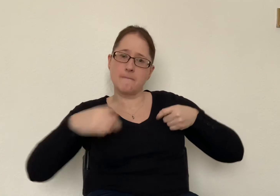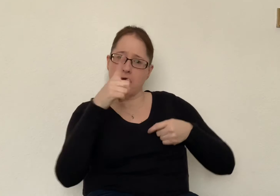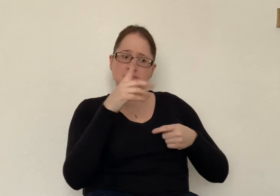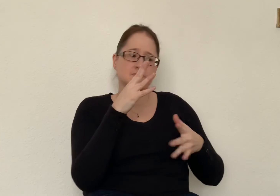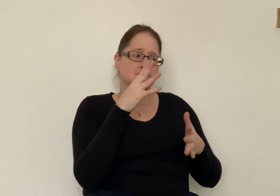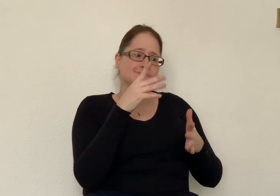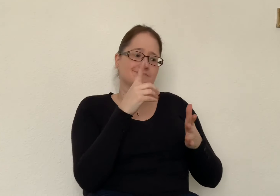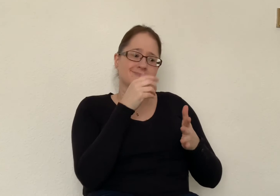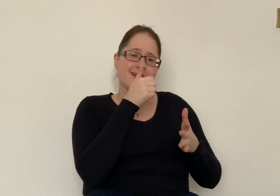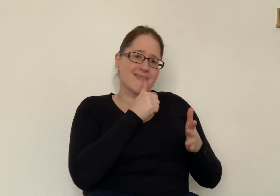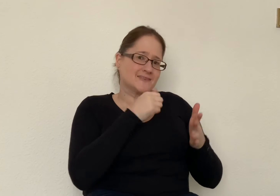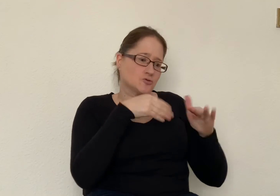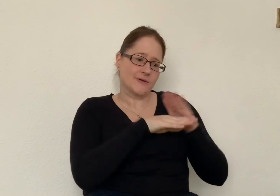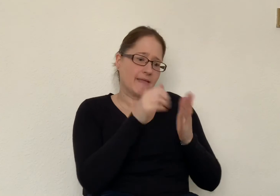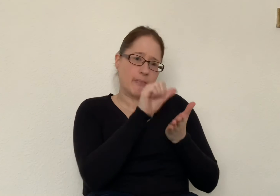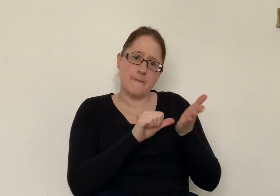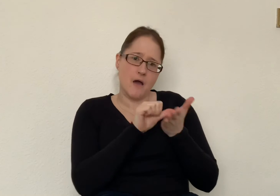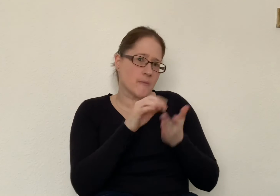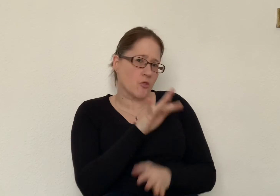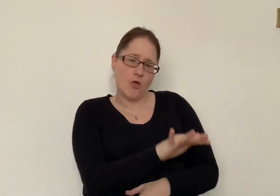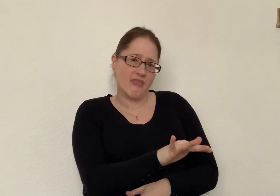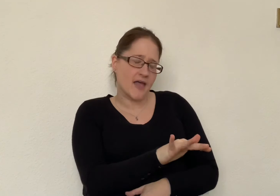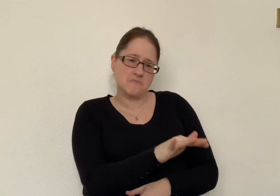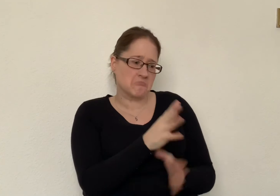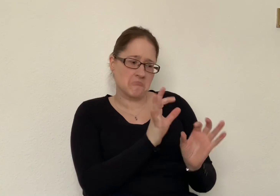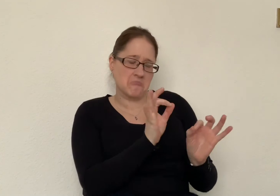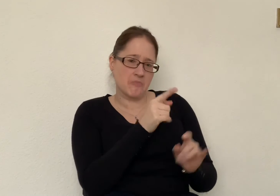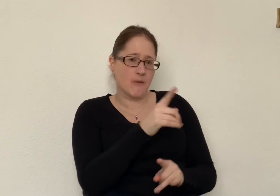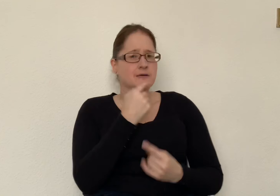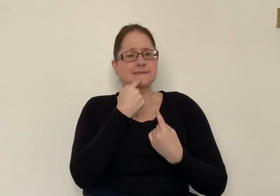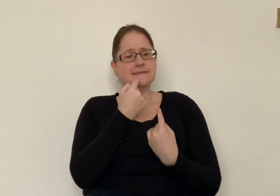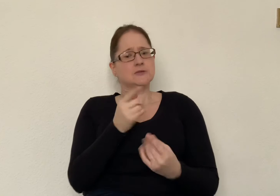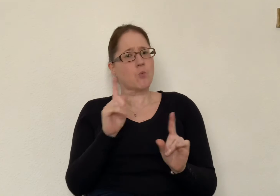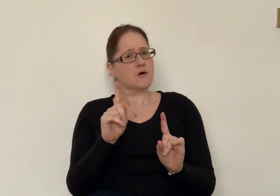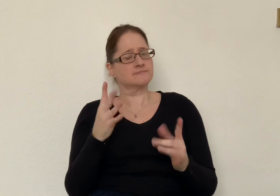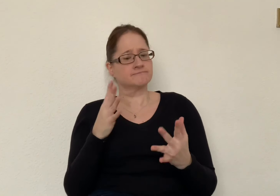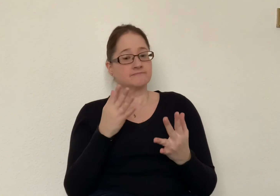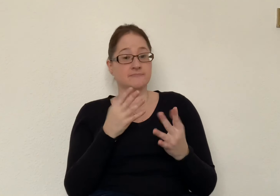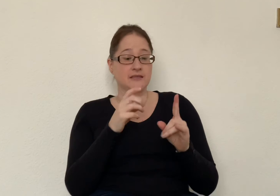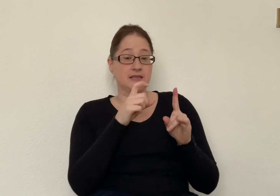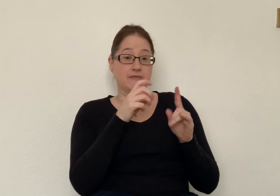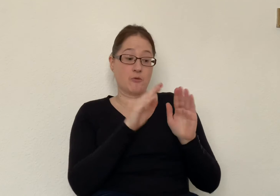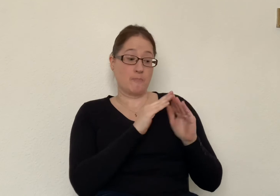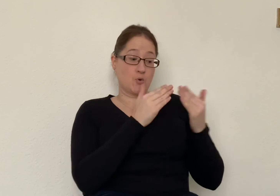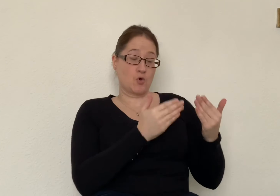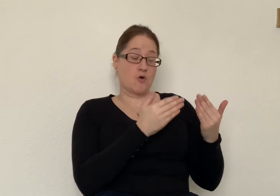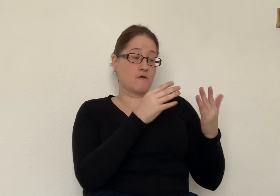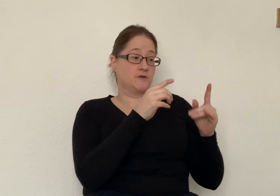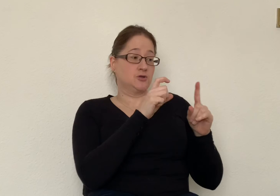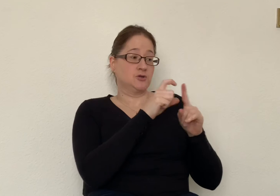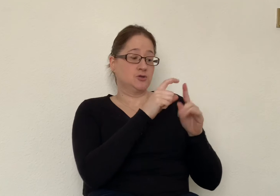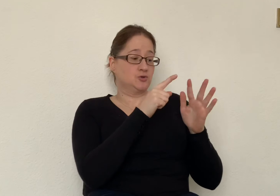but what does it say? in Deuteronomy chapter 15